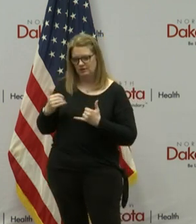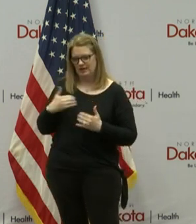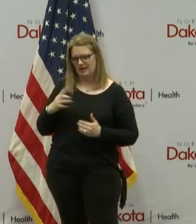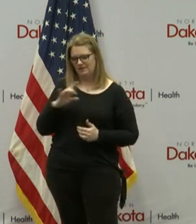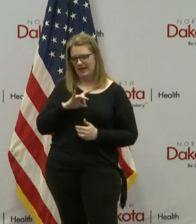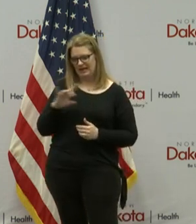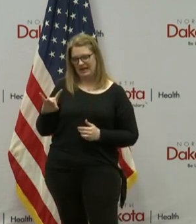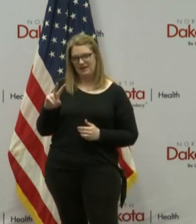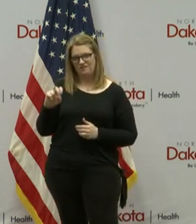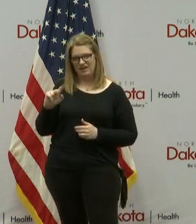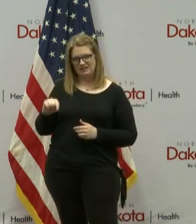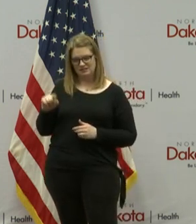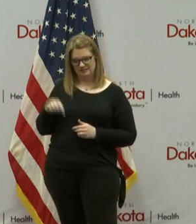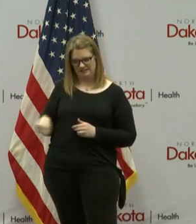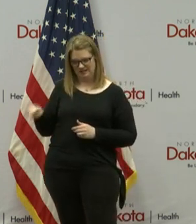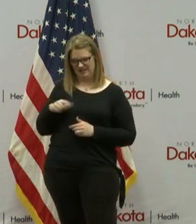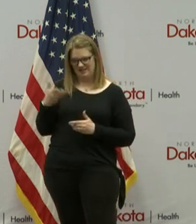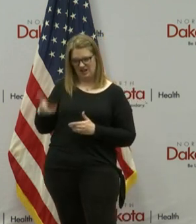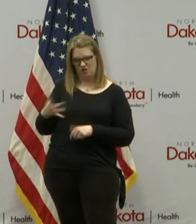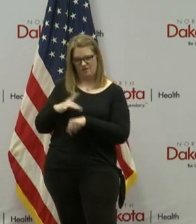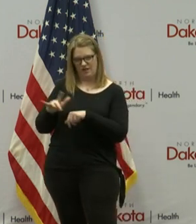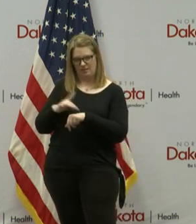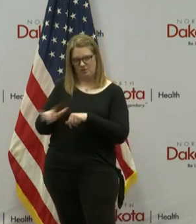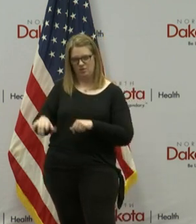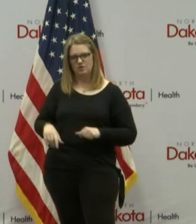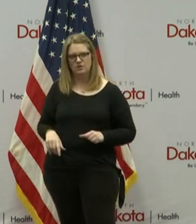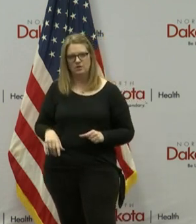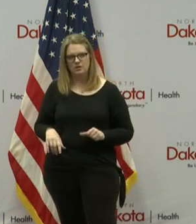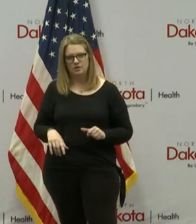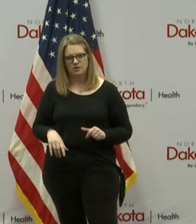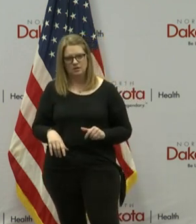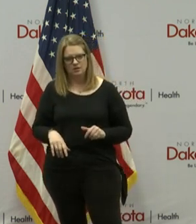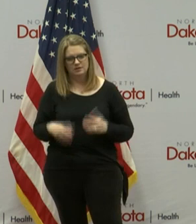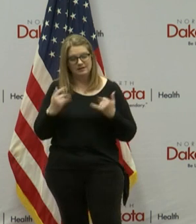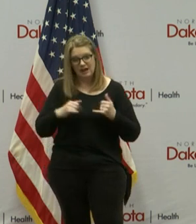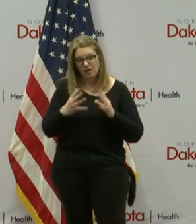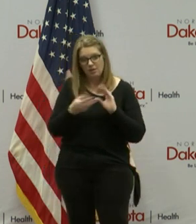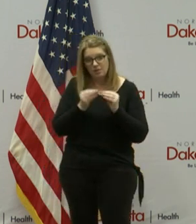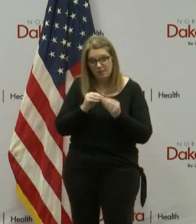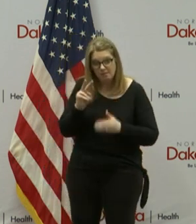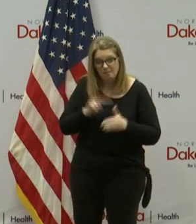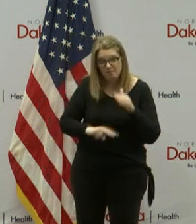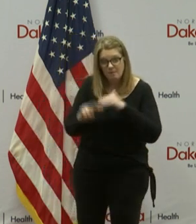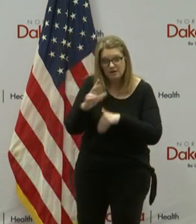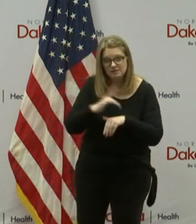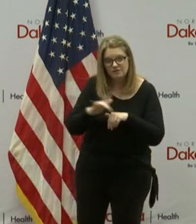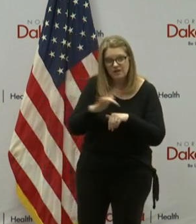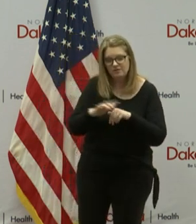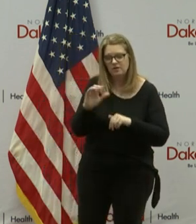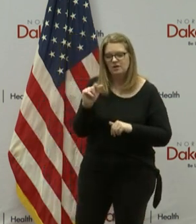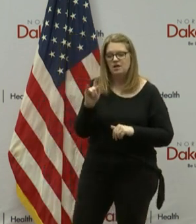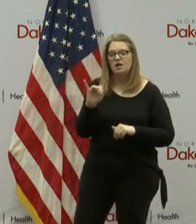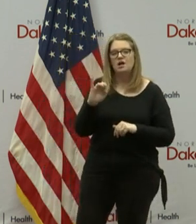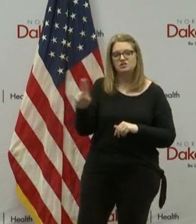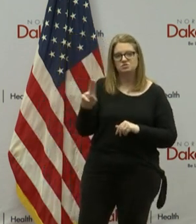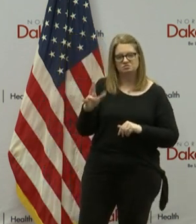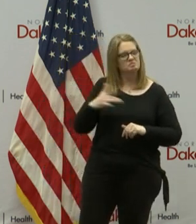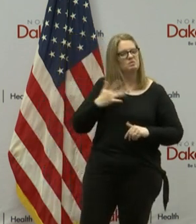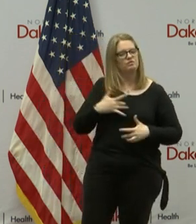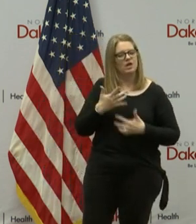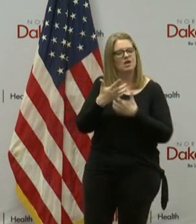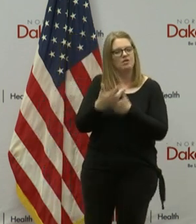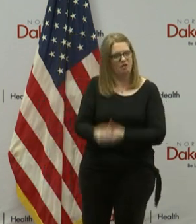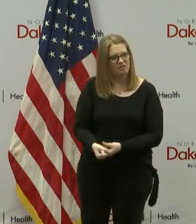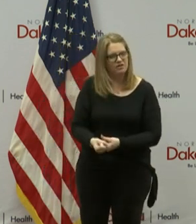88 ventilators in stock. Given the models we have available today, Alltrue will confidently care for the